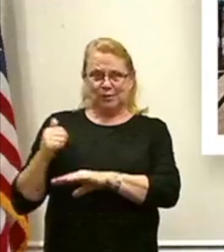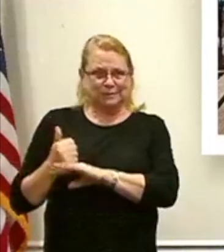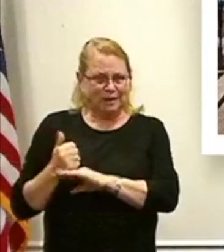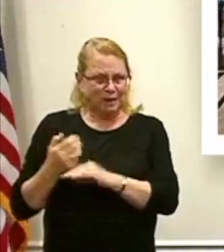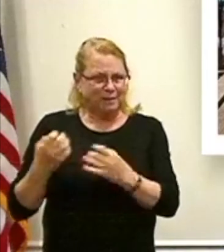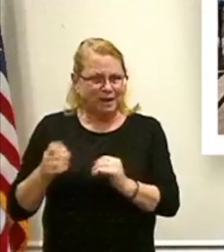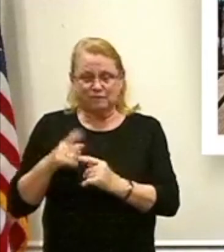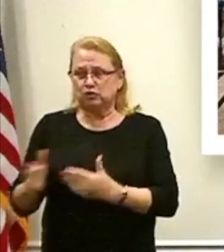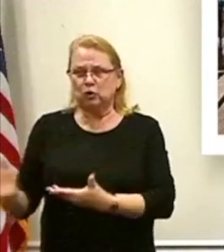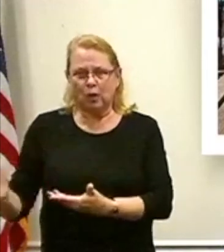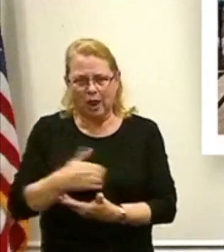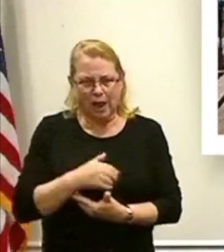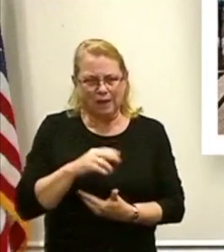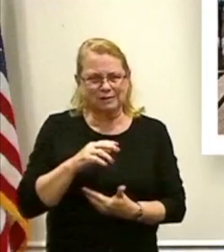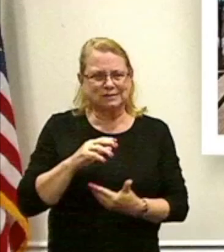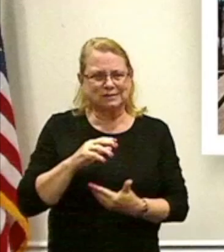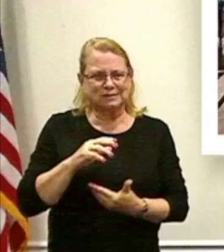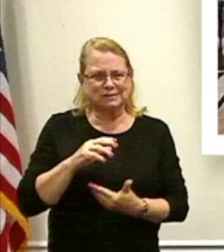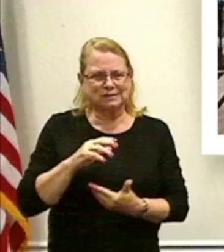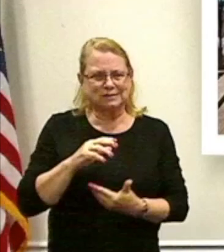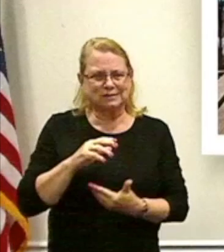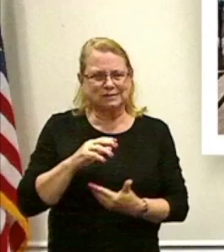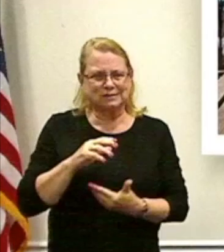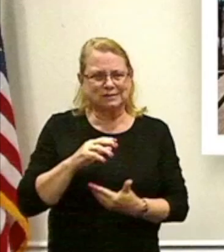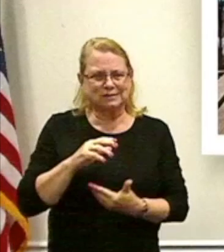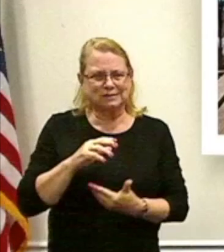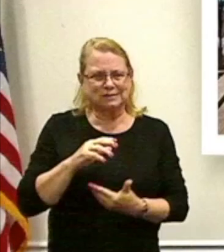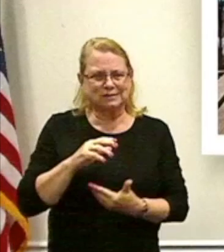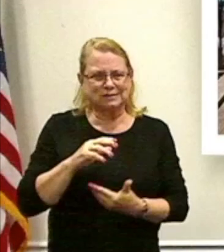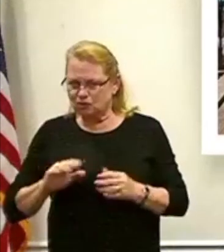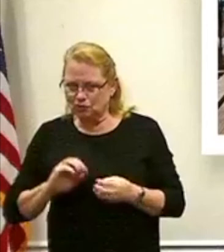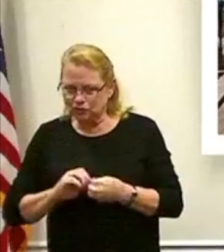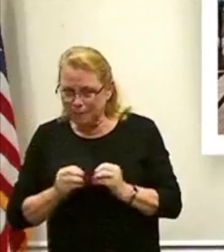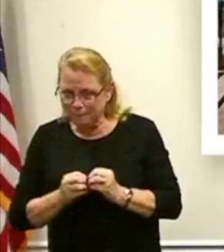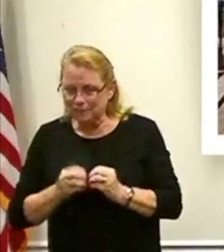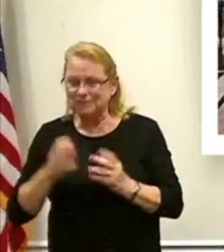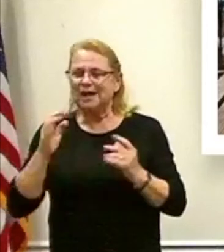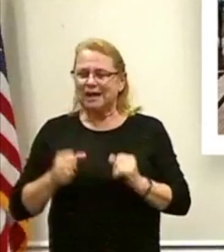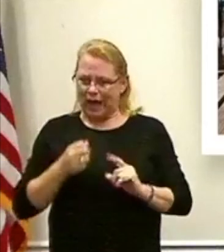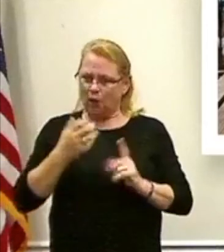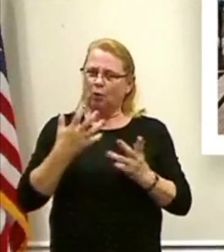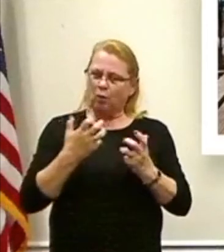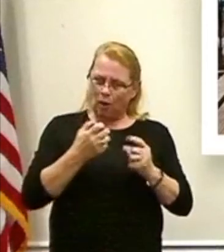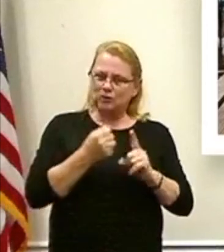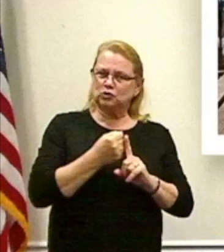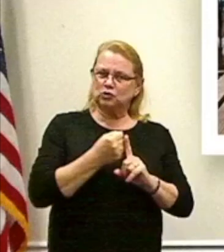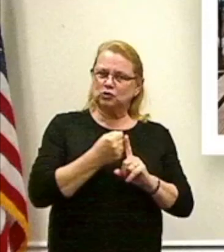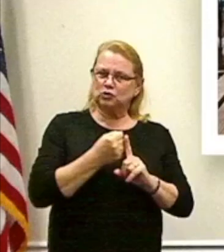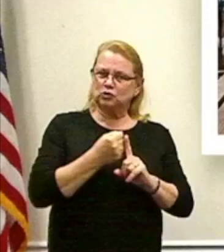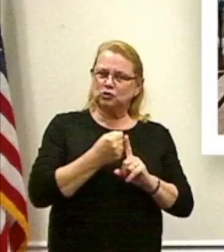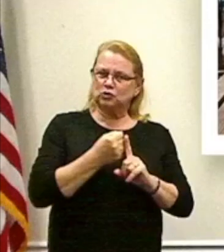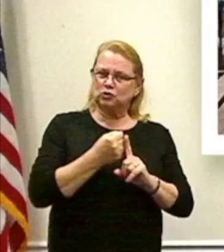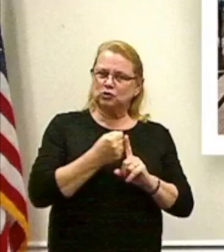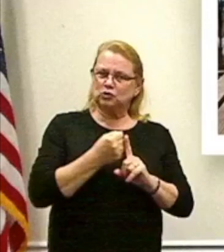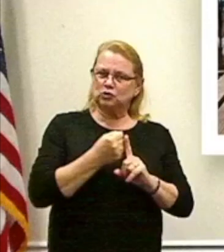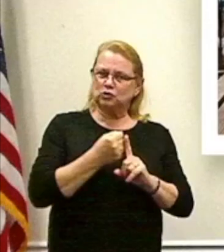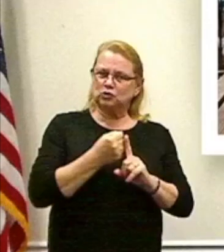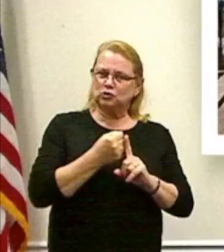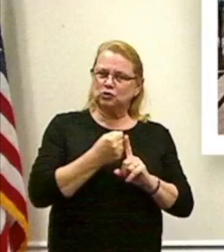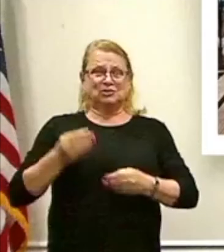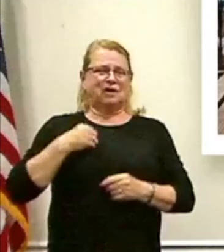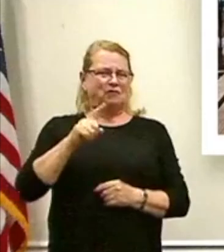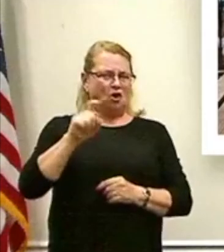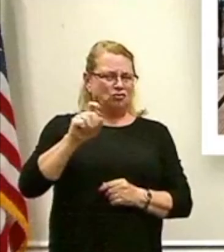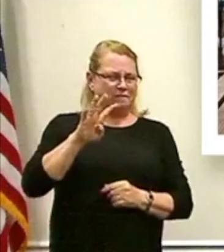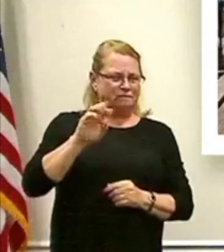to manage that information. Now we're moving forward with an expansion of services. So this budget includes 140,000 in